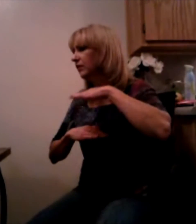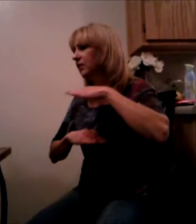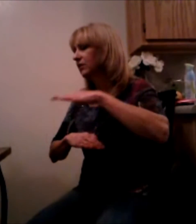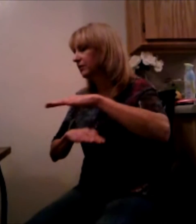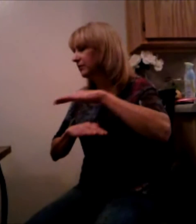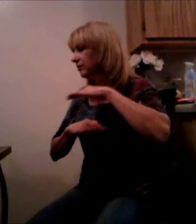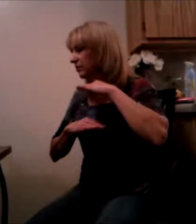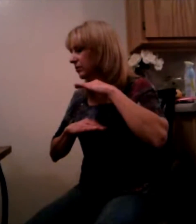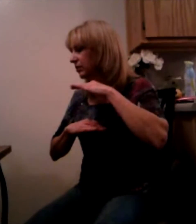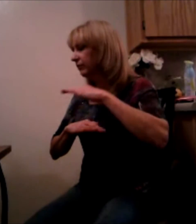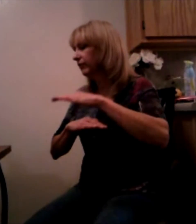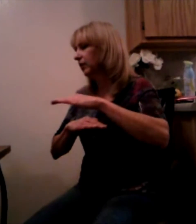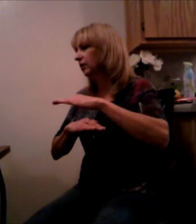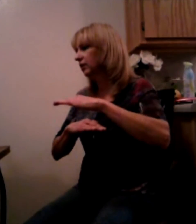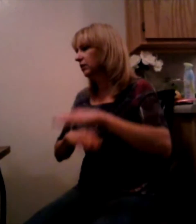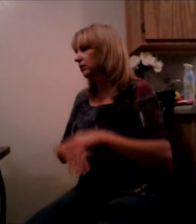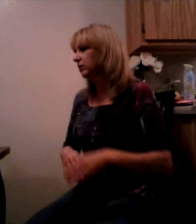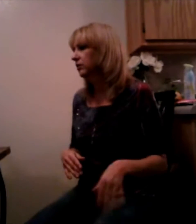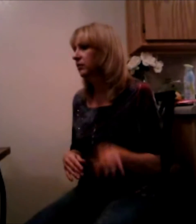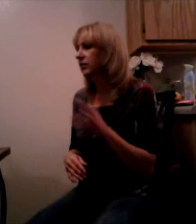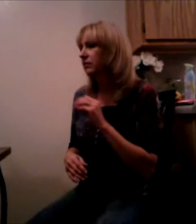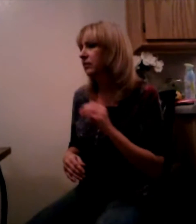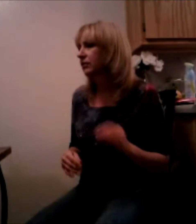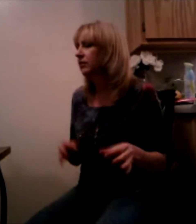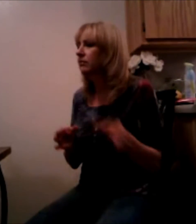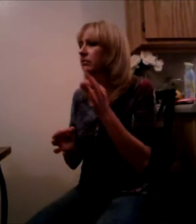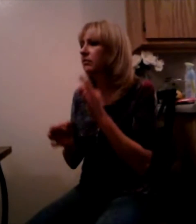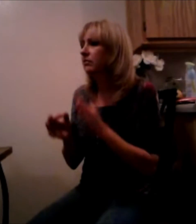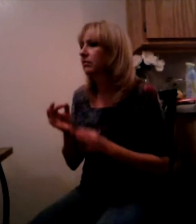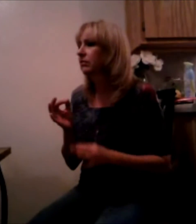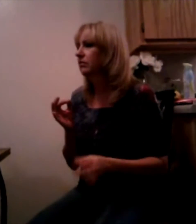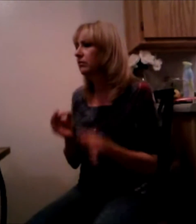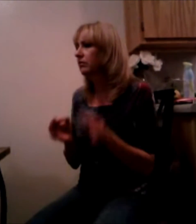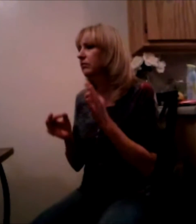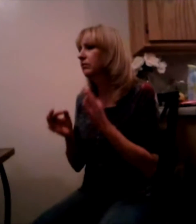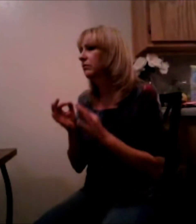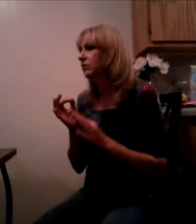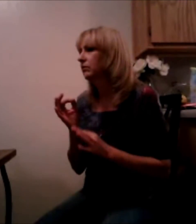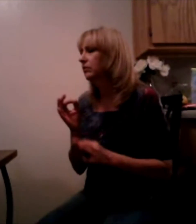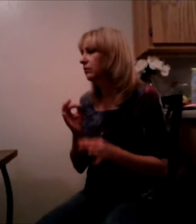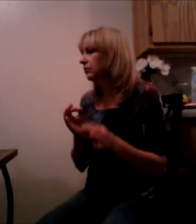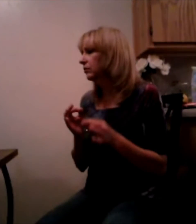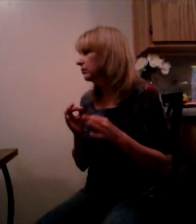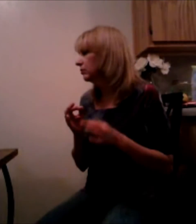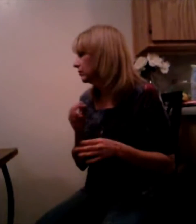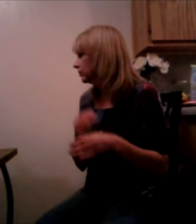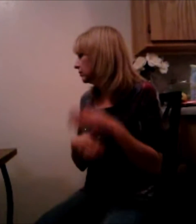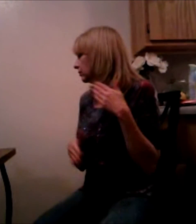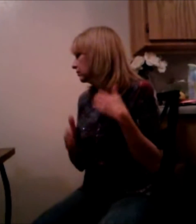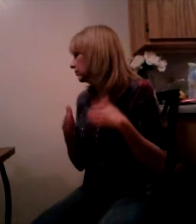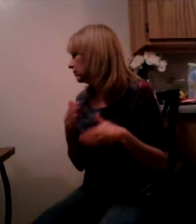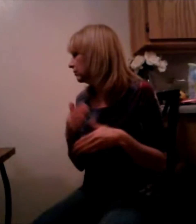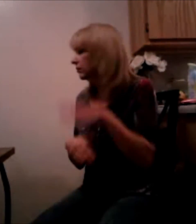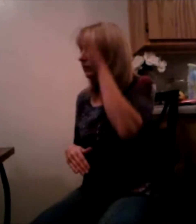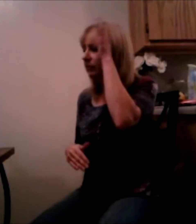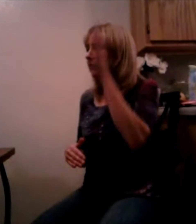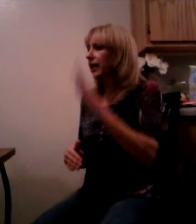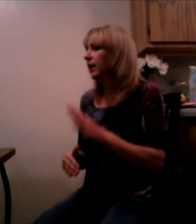And be a simple kind of man